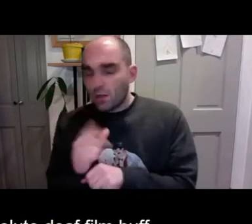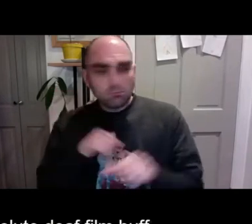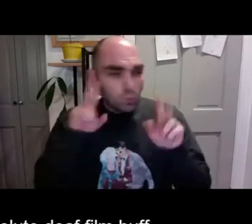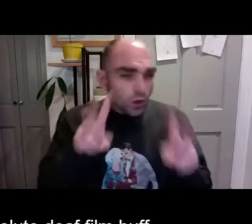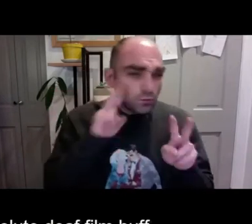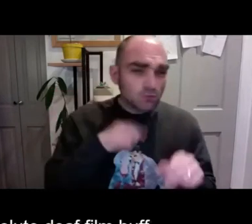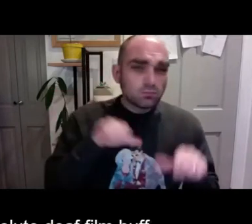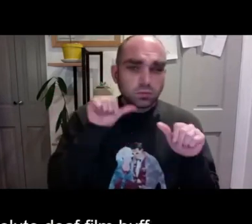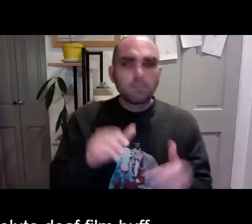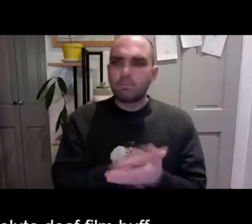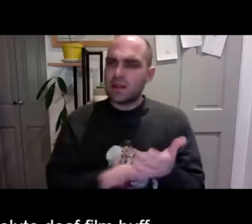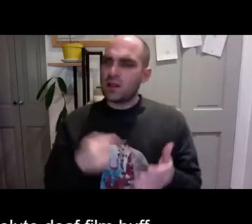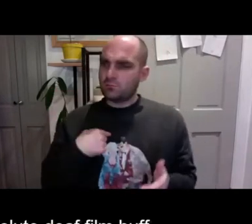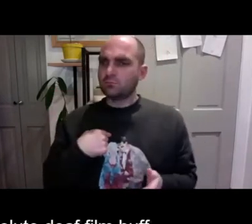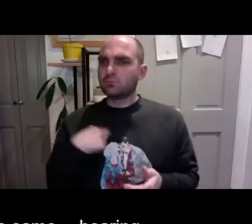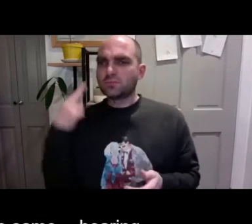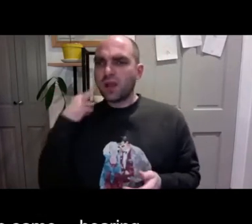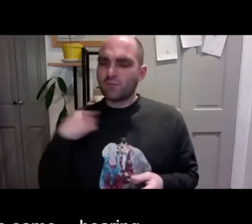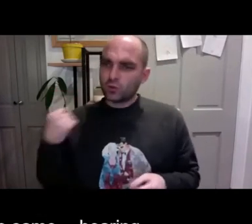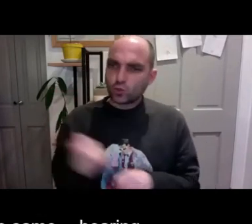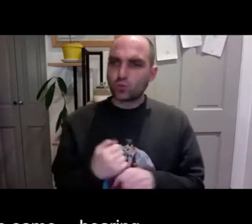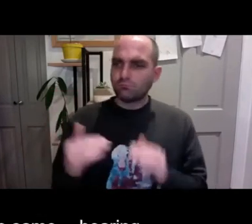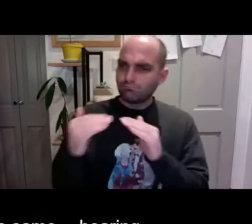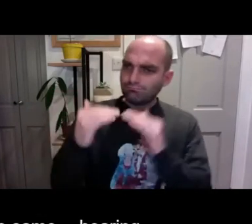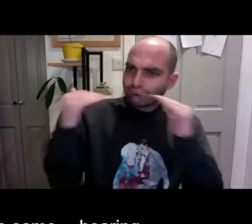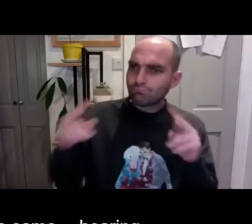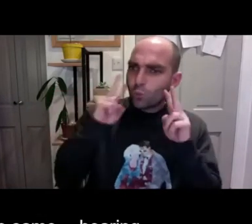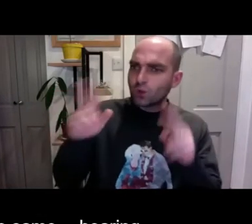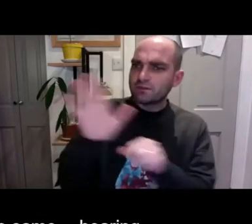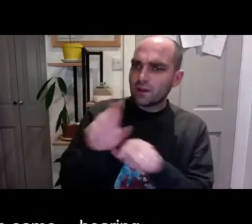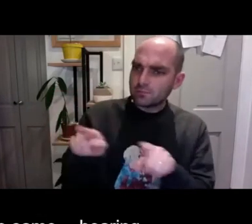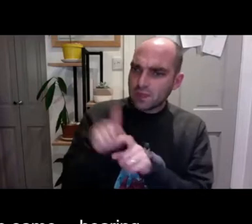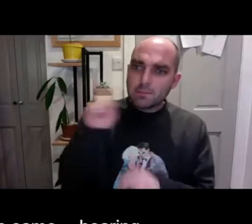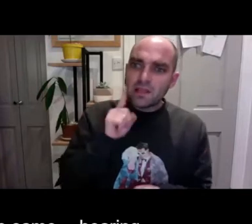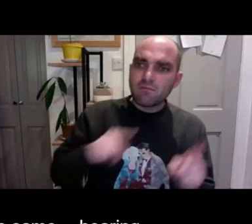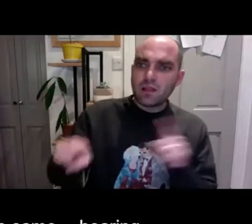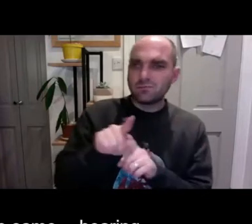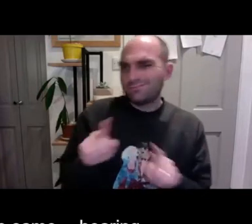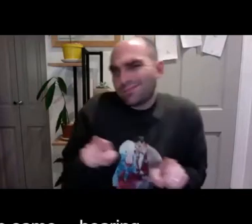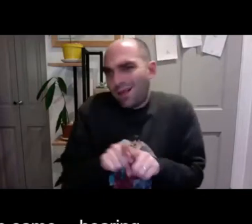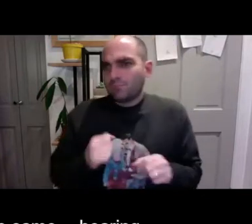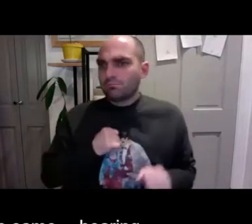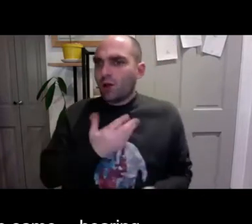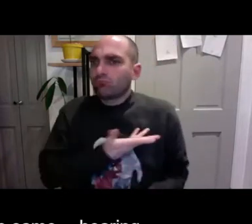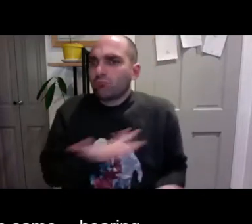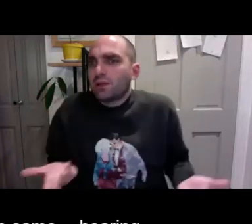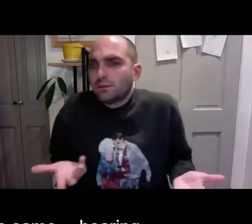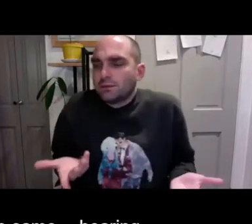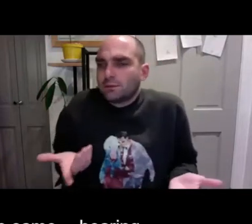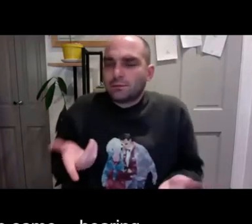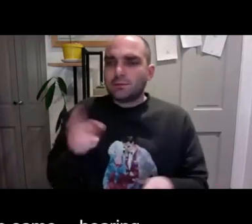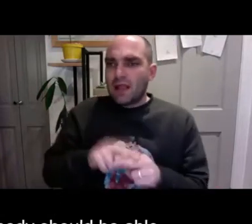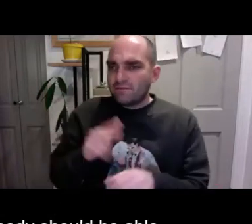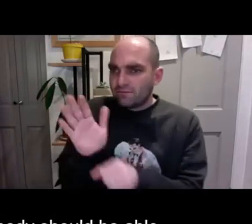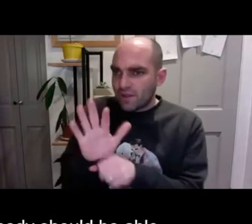So I am an absolute deaf film buff. I love watching films. I love making sure that everybody is the same,